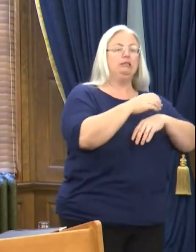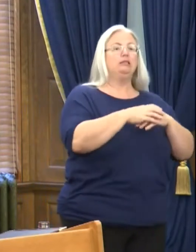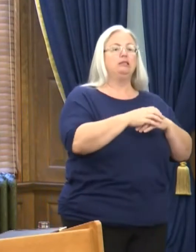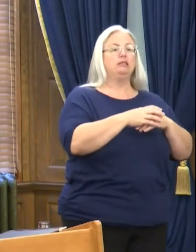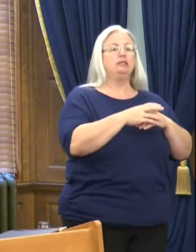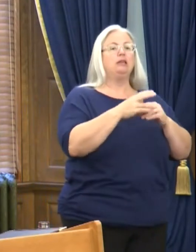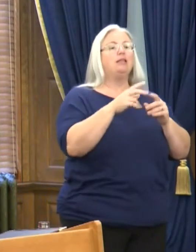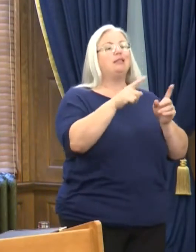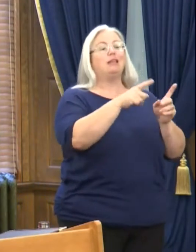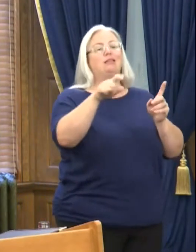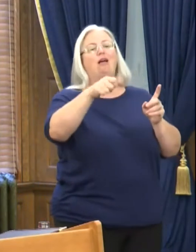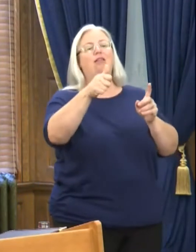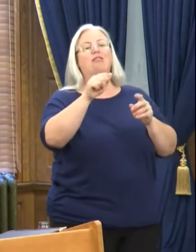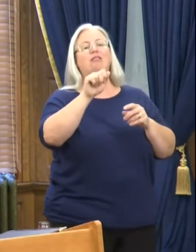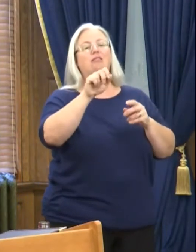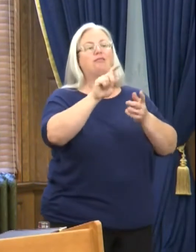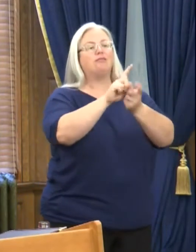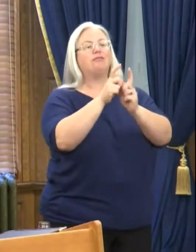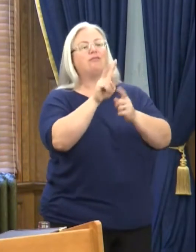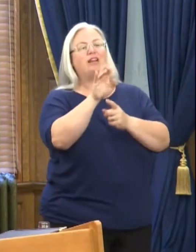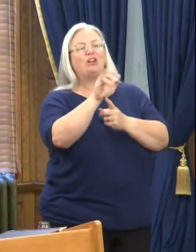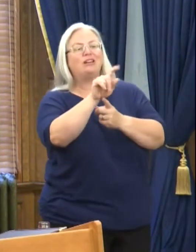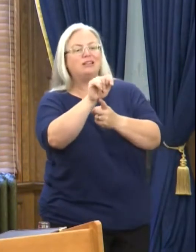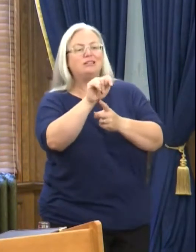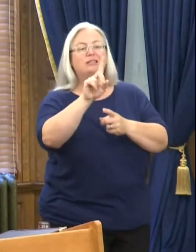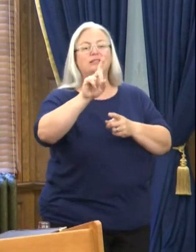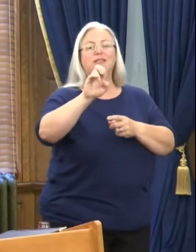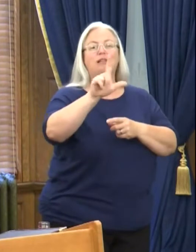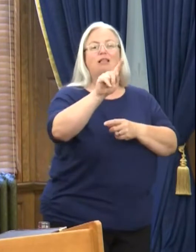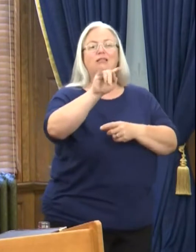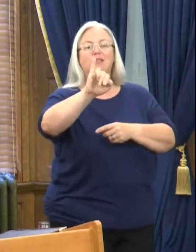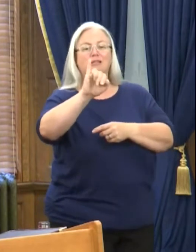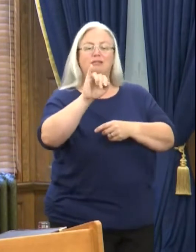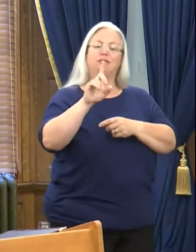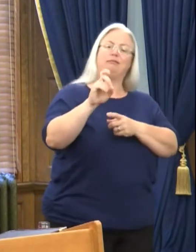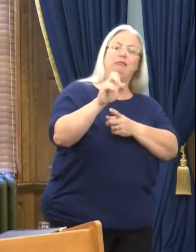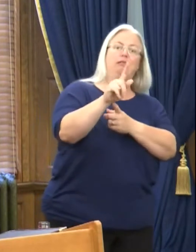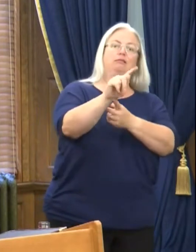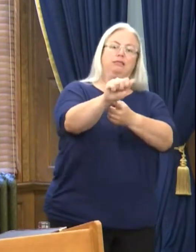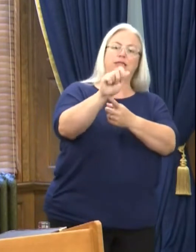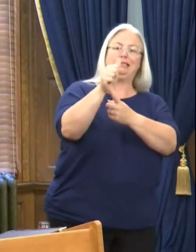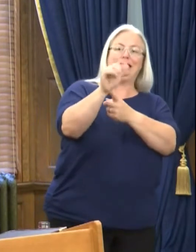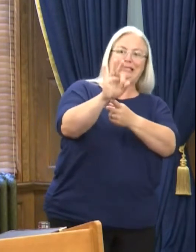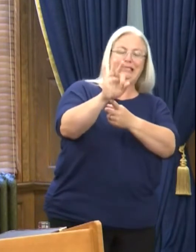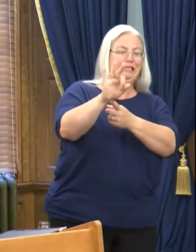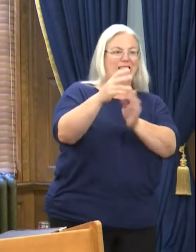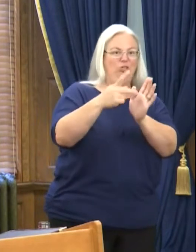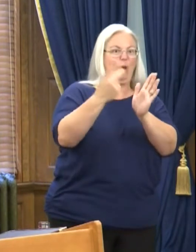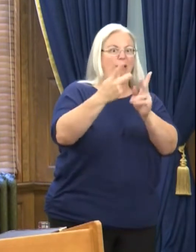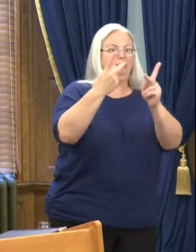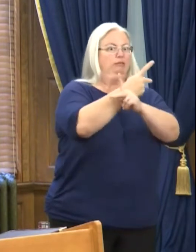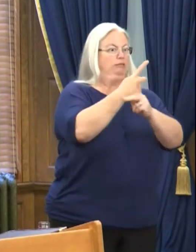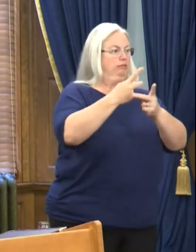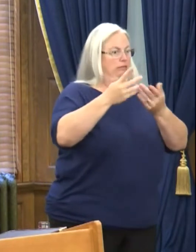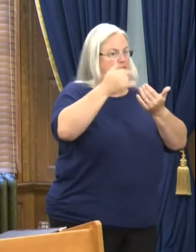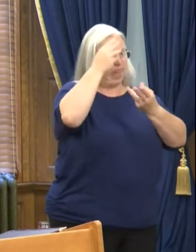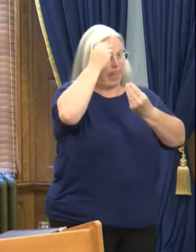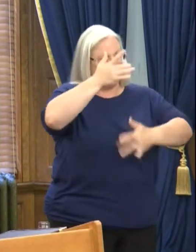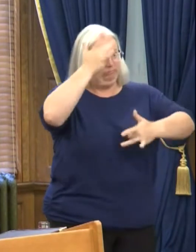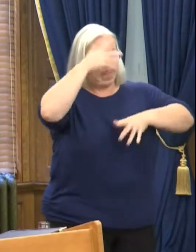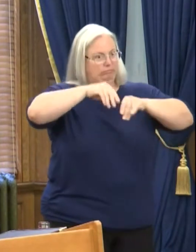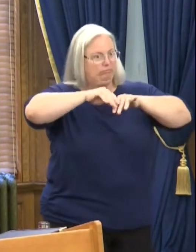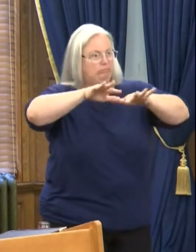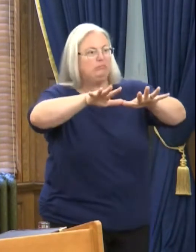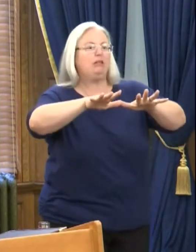contagious Delta variant of COVID-19 to spread like wildfire across the country and now our state.